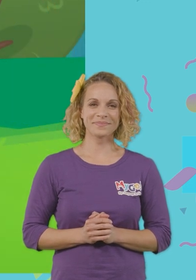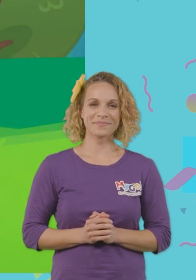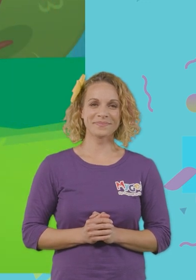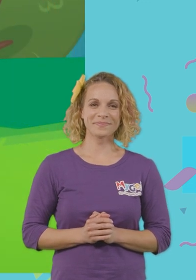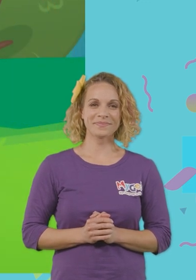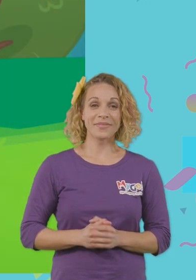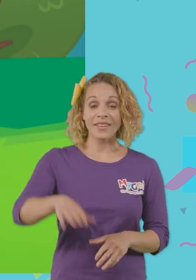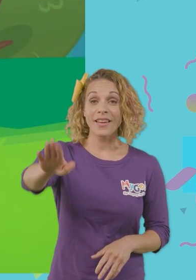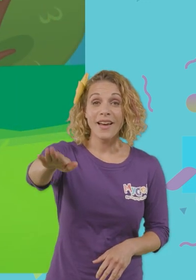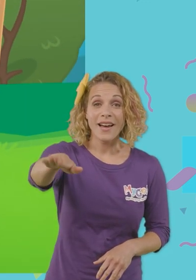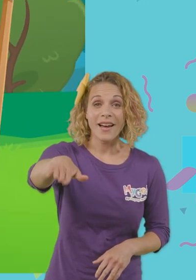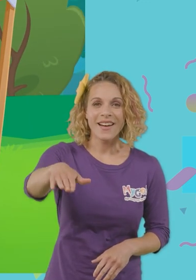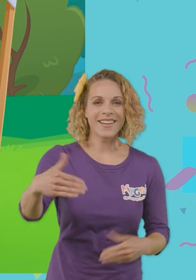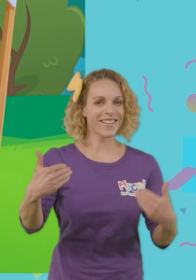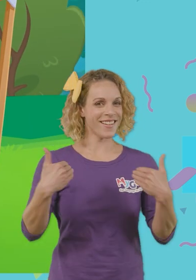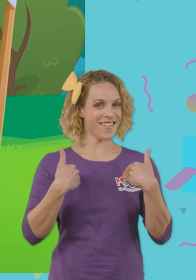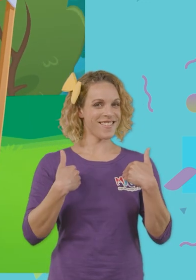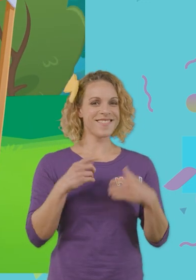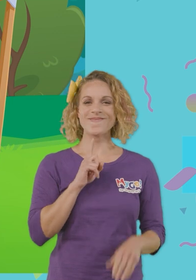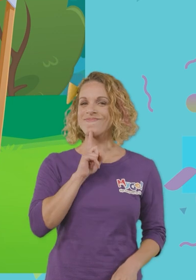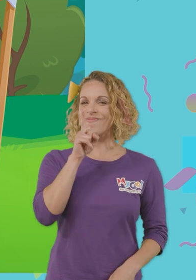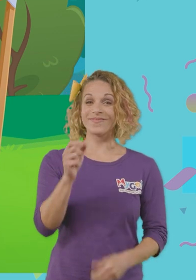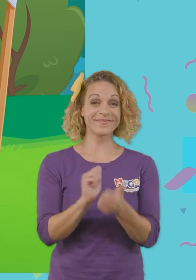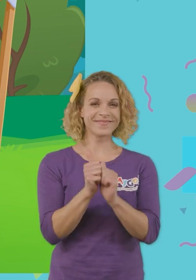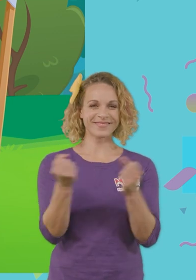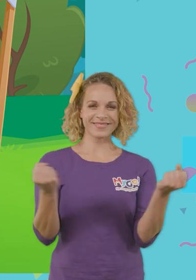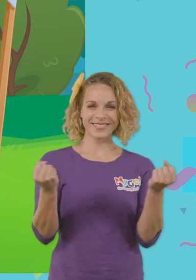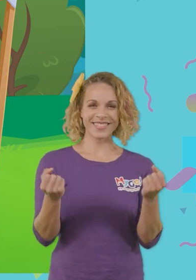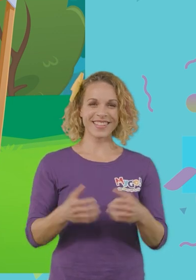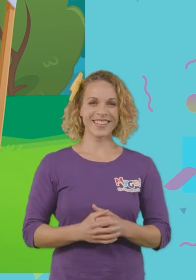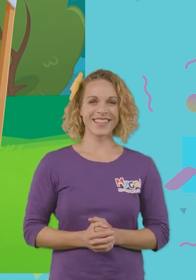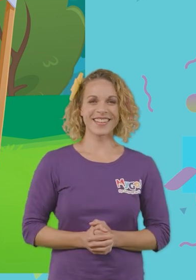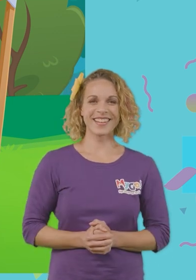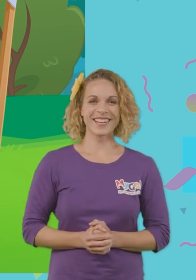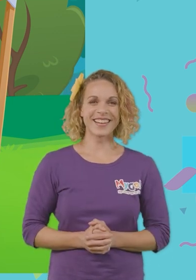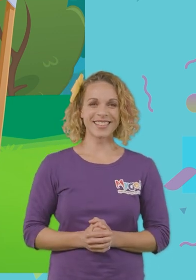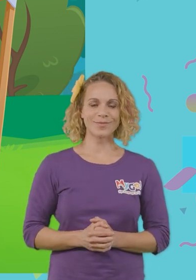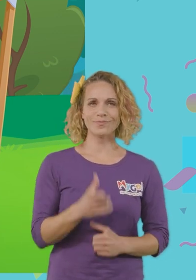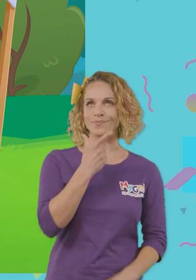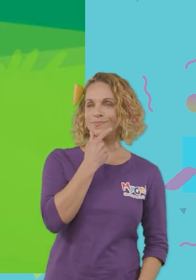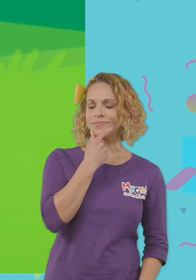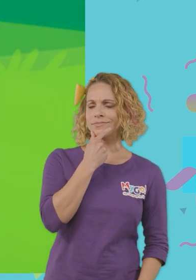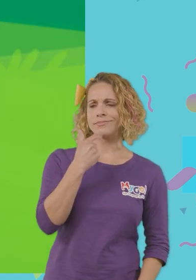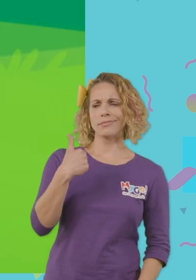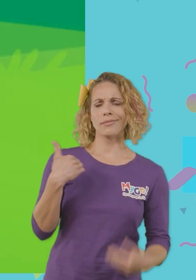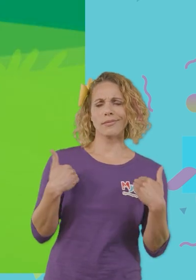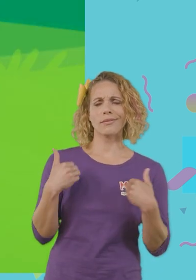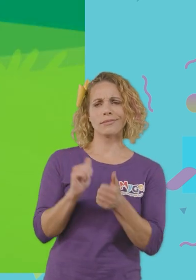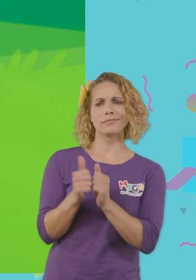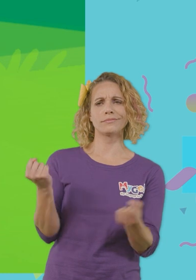Look, guys! I have a real race car! Hmm, I have a race car